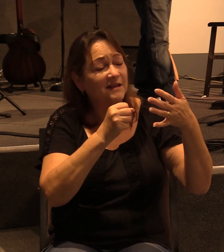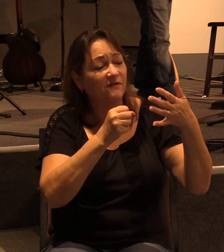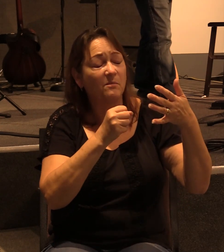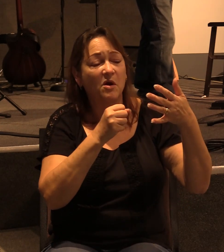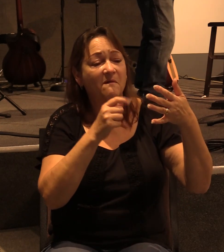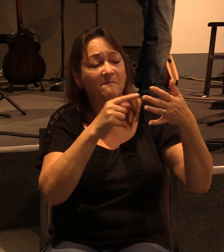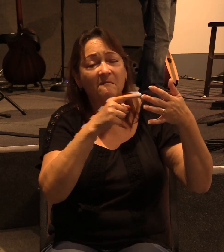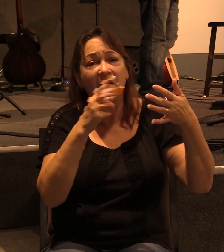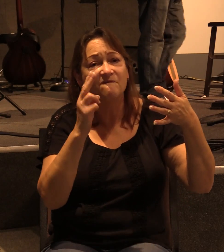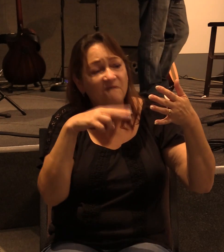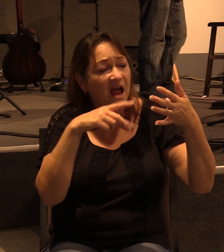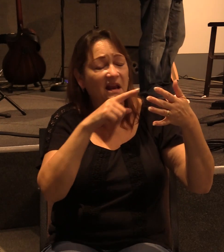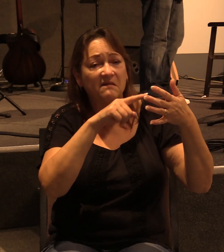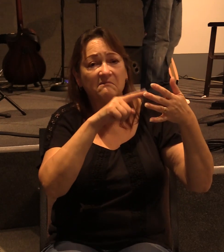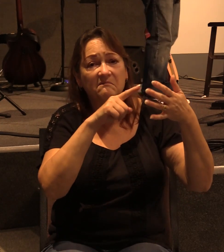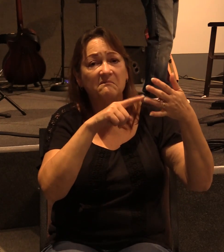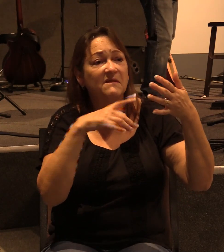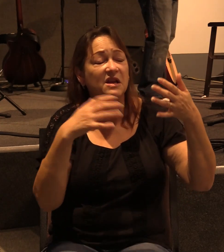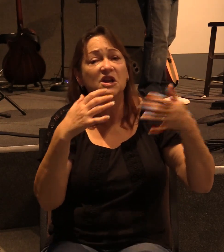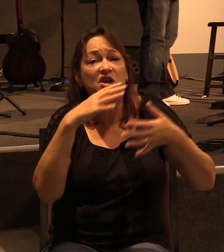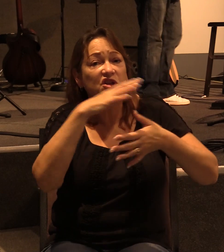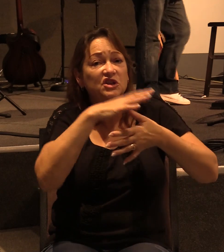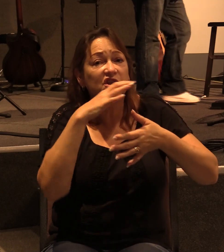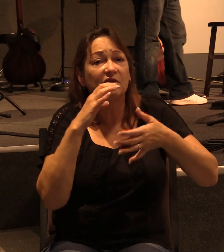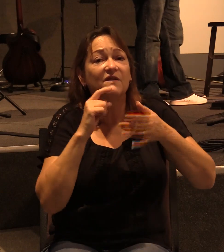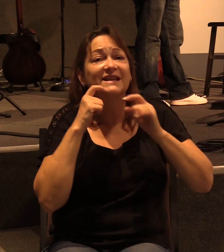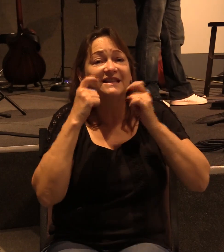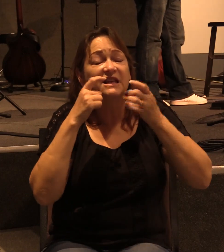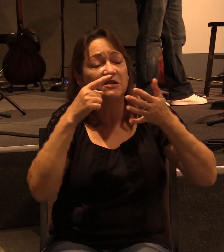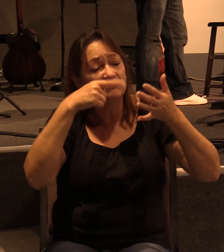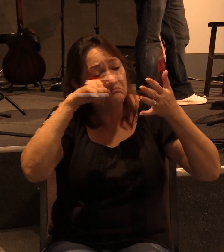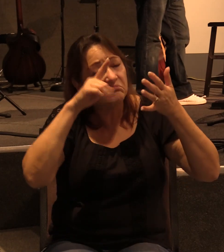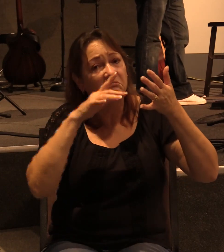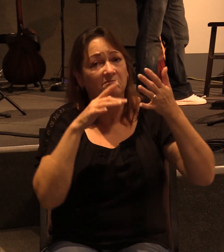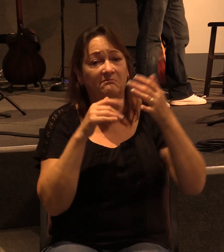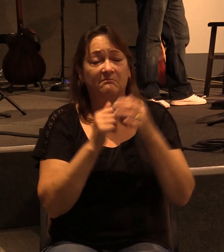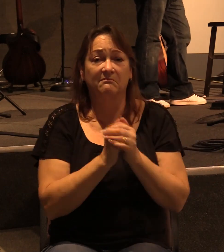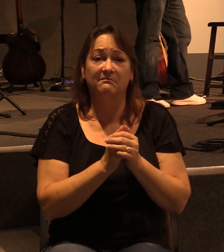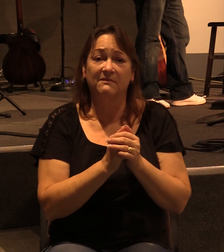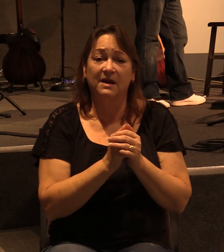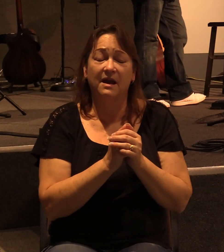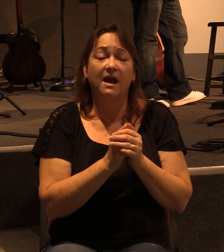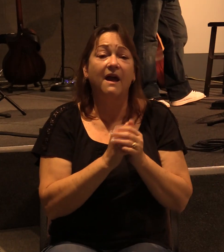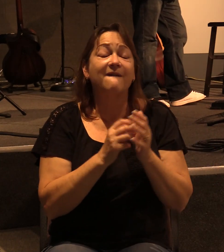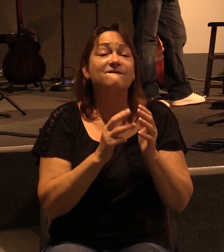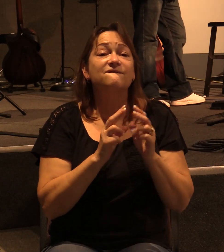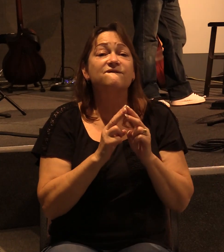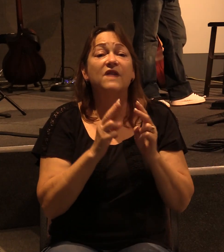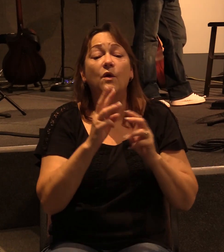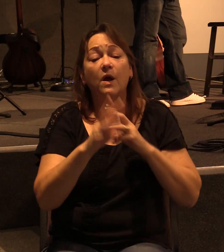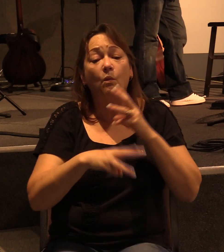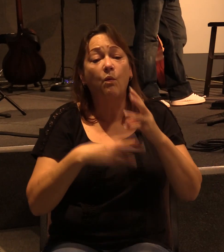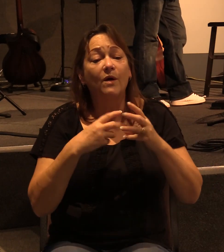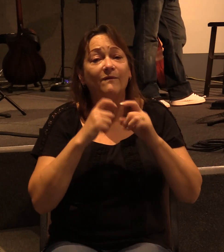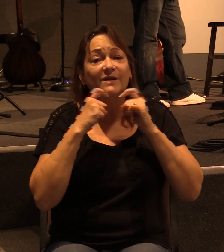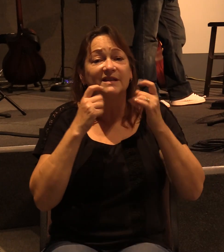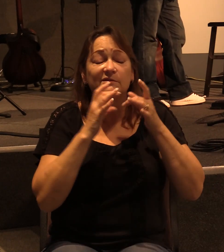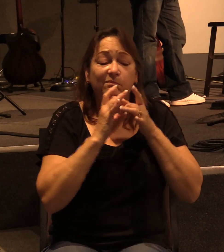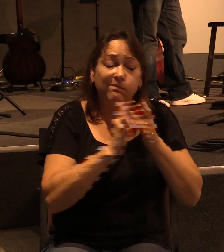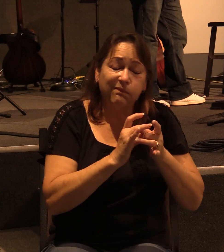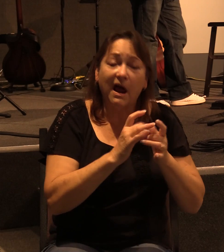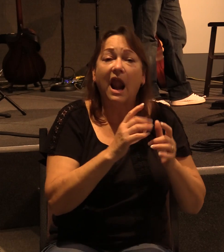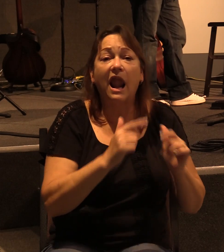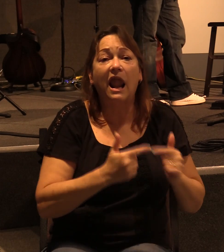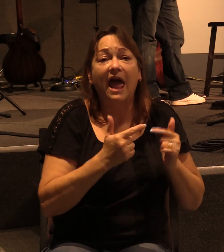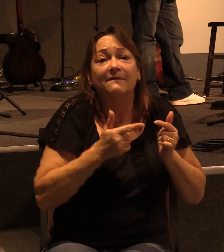Chief of sinners, check. You know. Very worldly, very sinful lifestyle. And